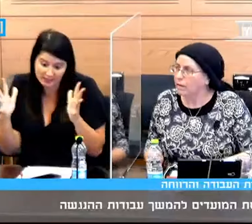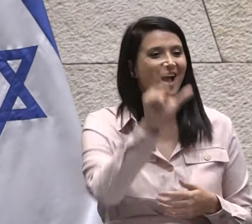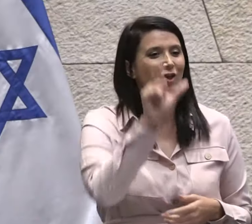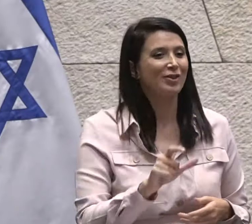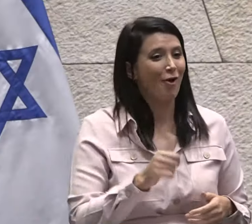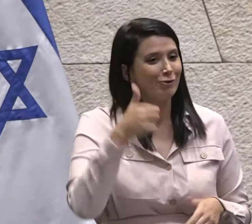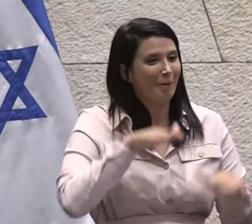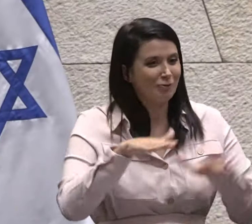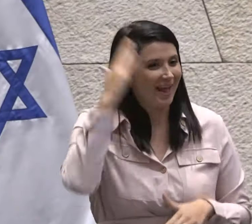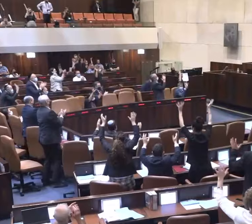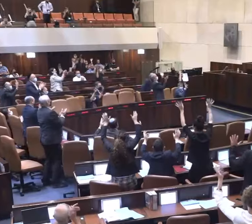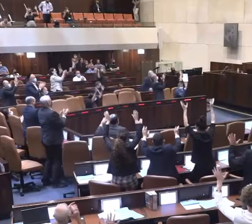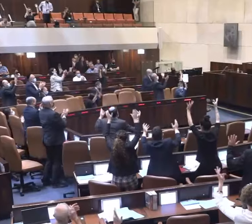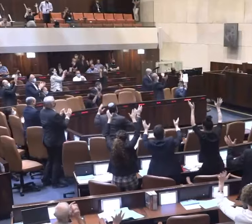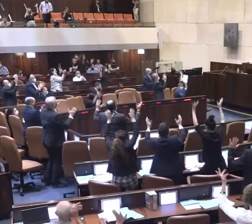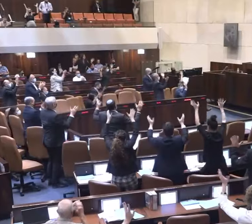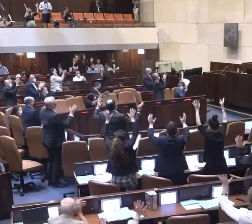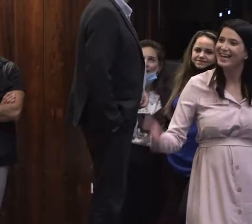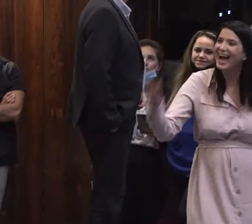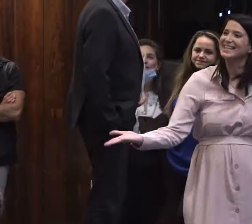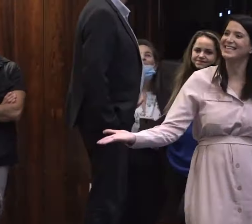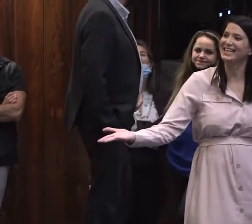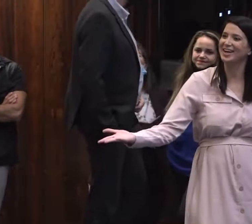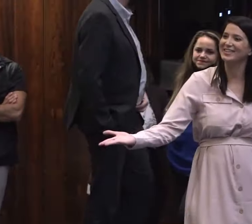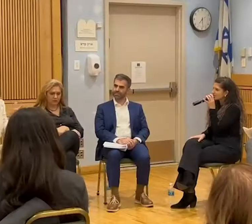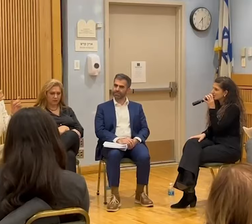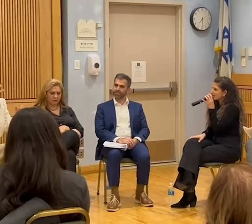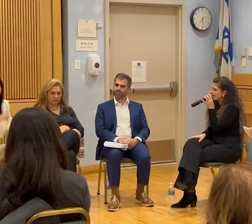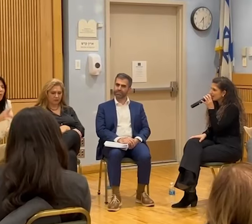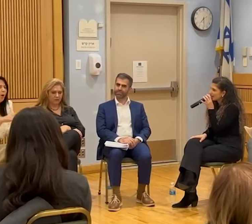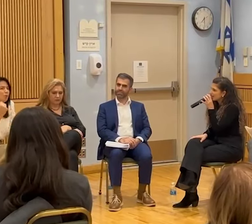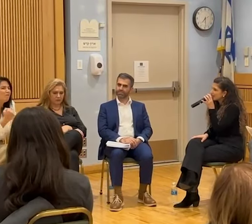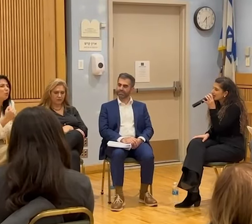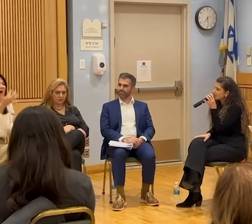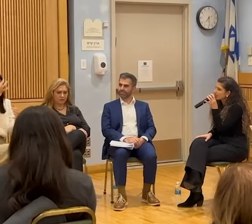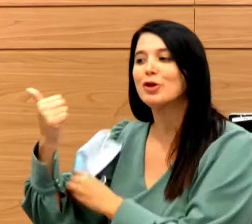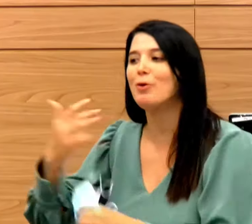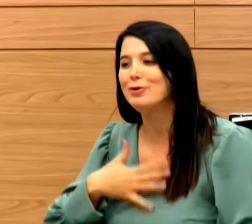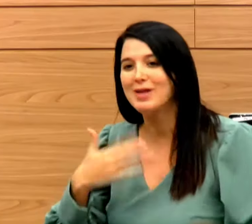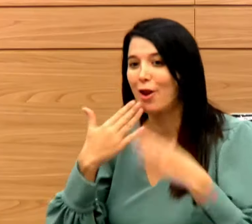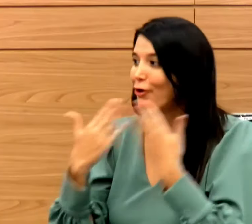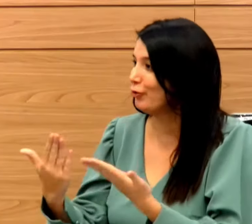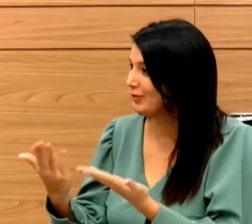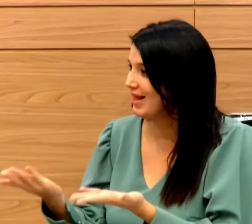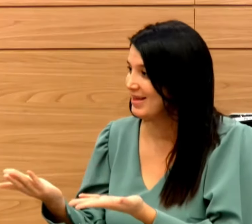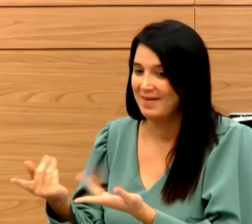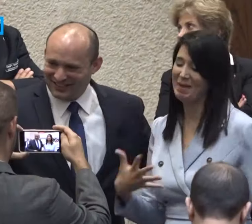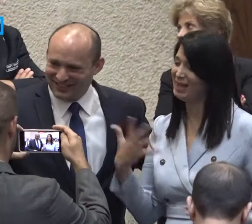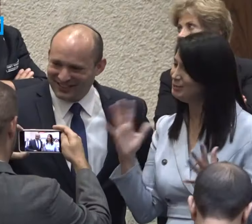She became Israel's first-ever Deaf parliament member, even swearing into office using sign language. As a